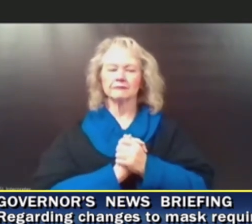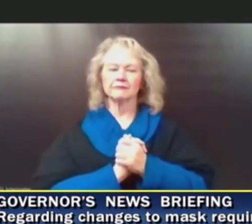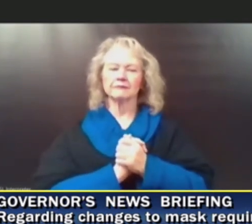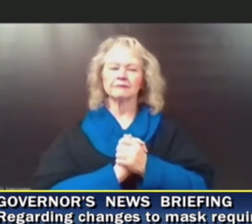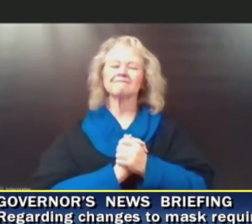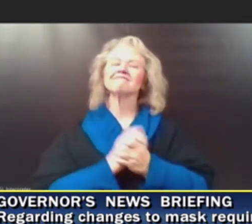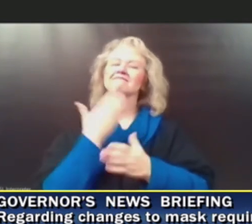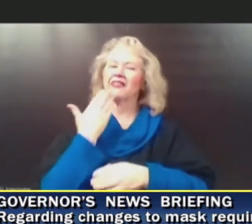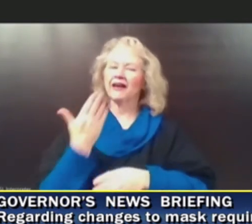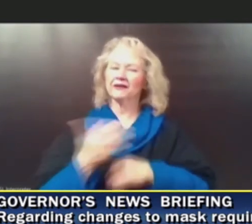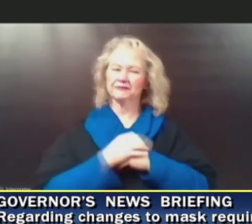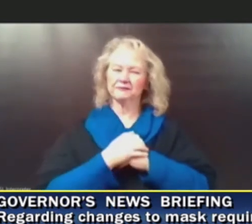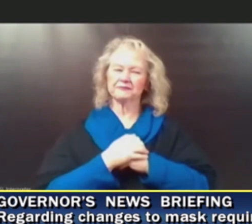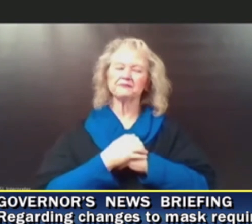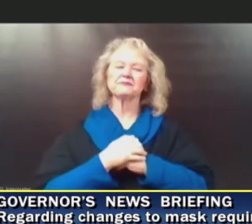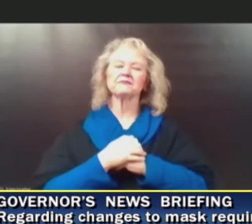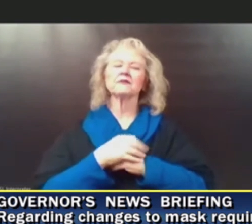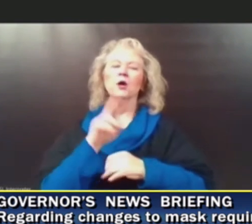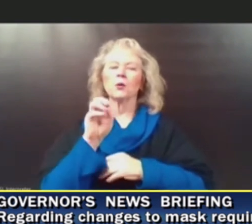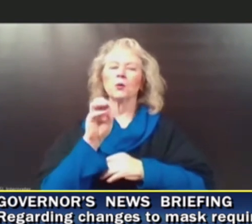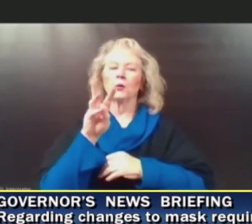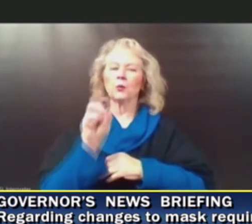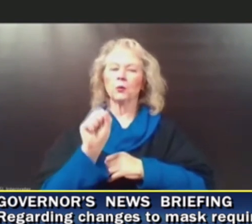Thank you. News 12, Connecticut.